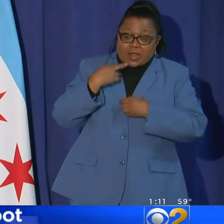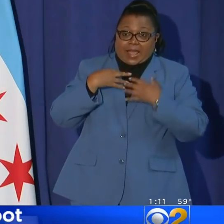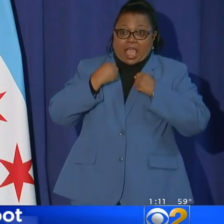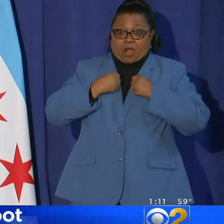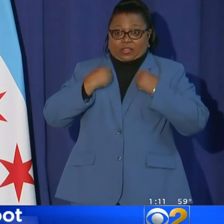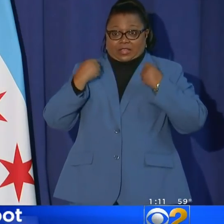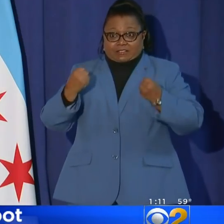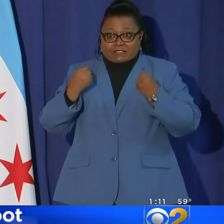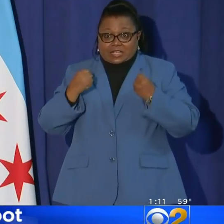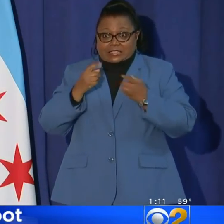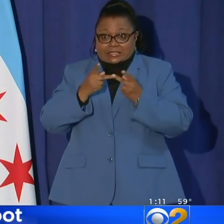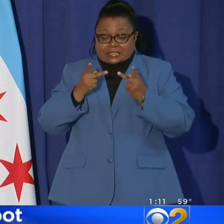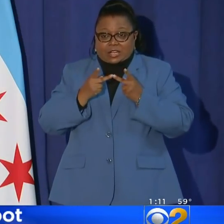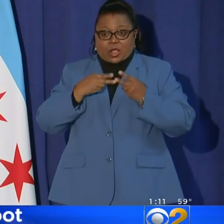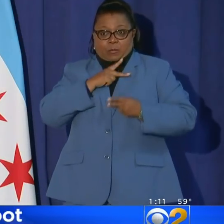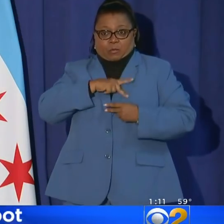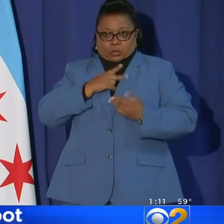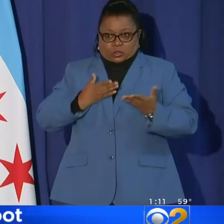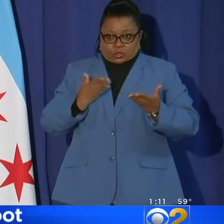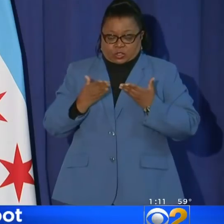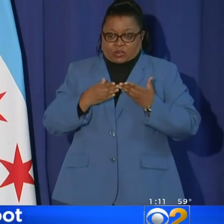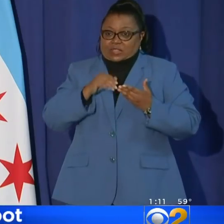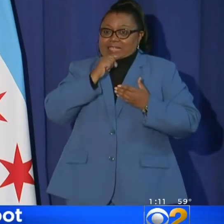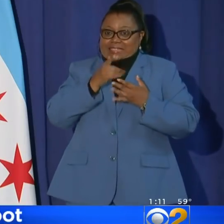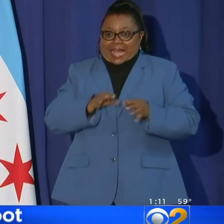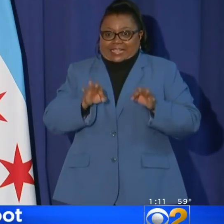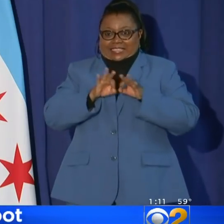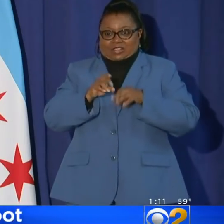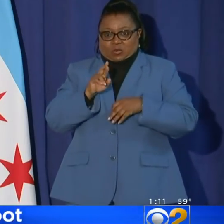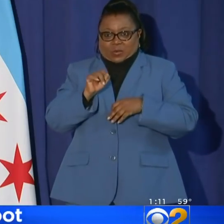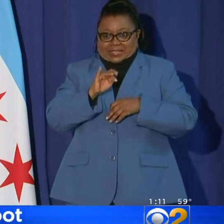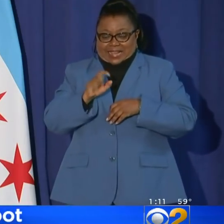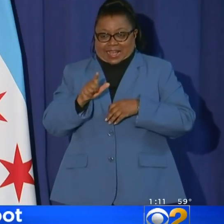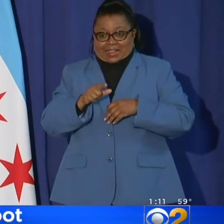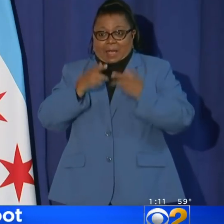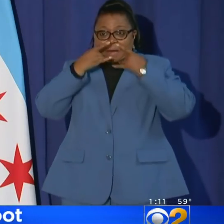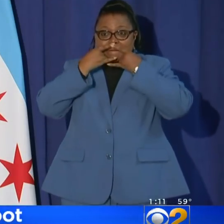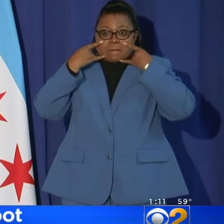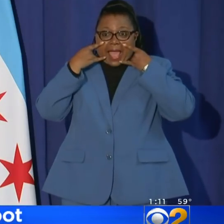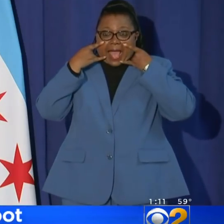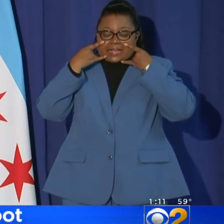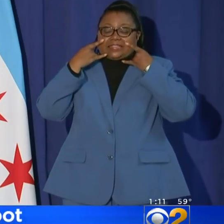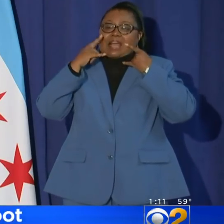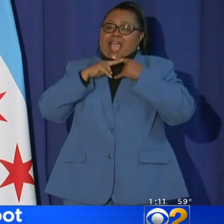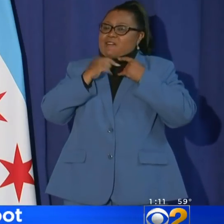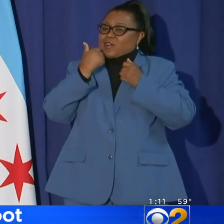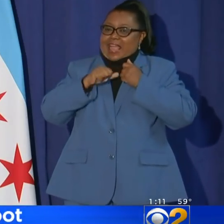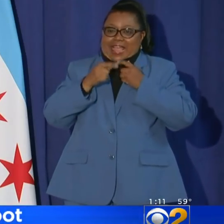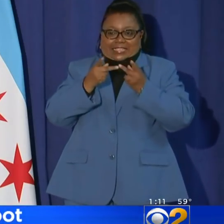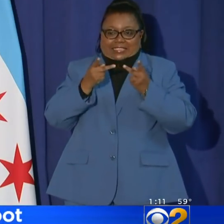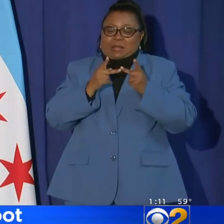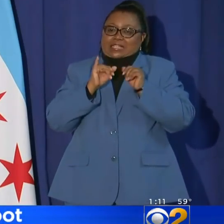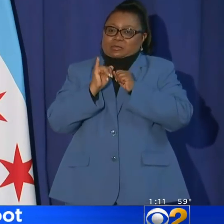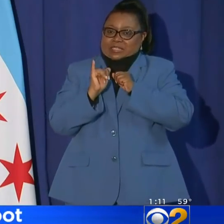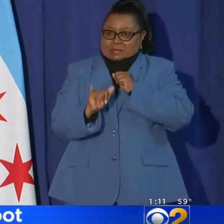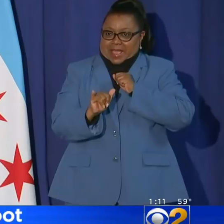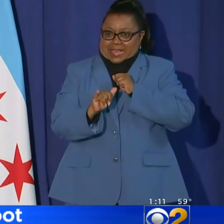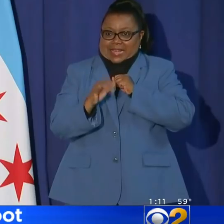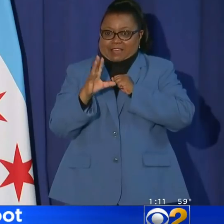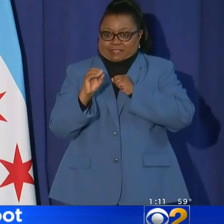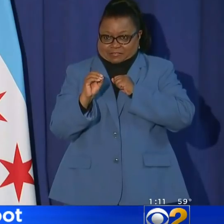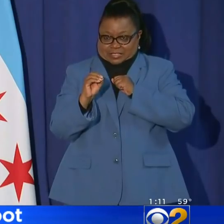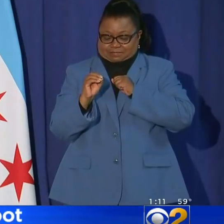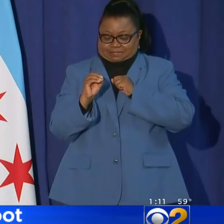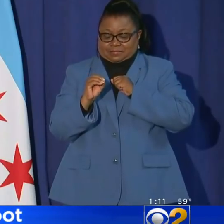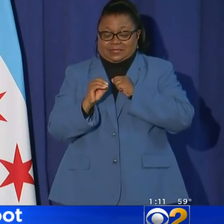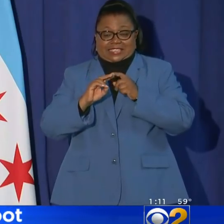health and fitness centers, personal services and non-essential retail. Masks and capacity for any space remains at 50.